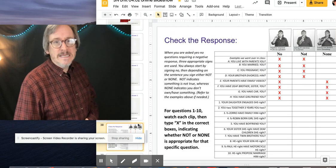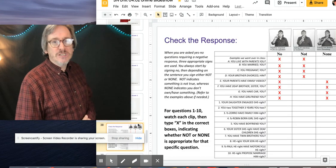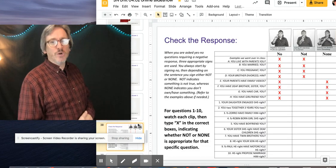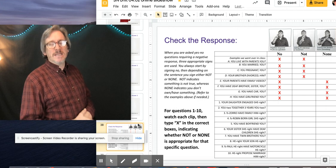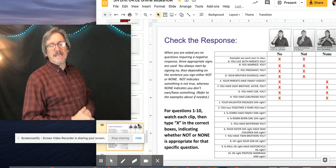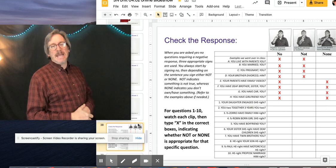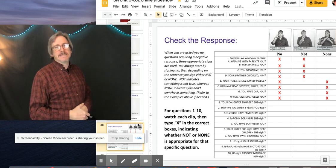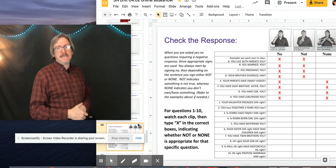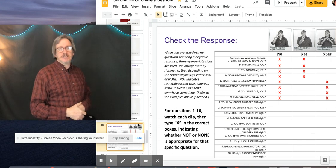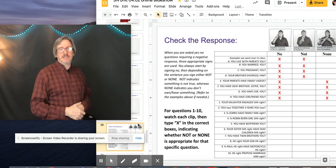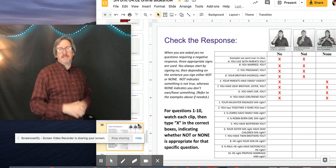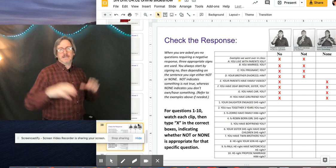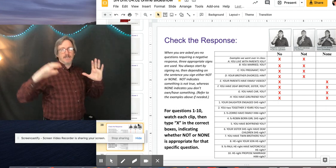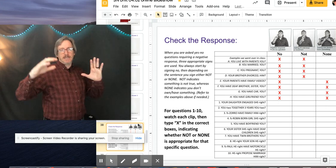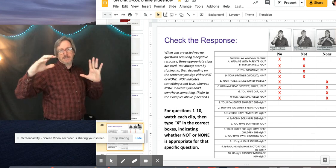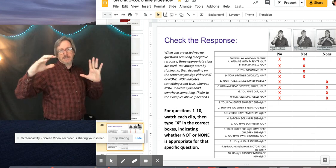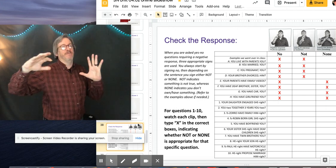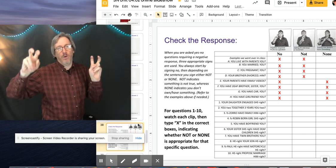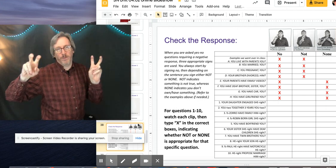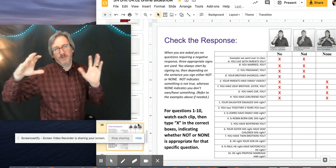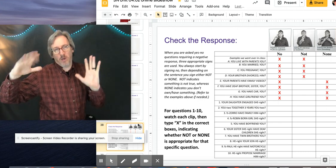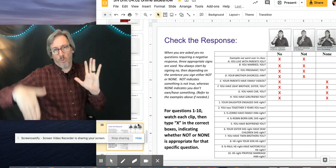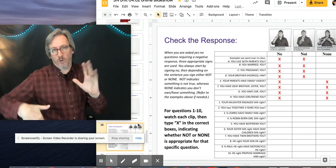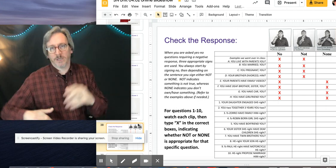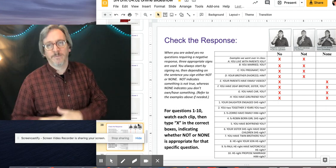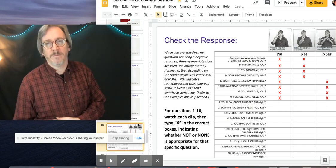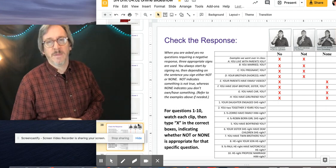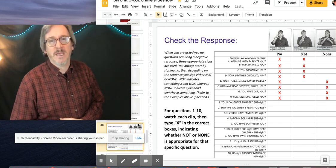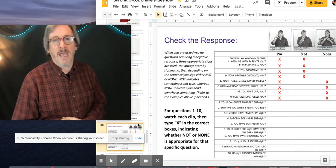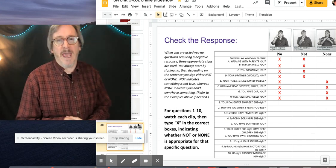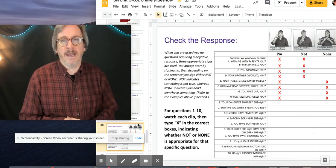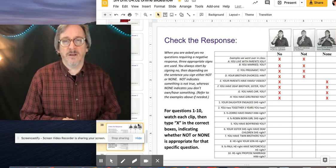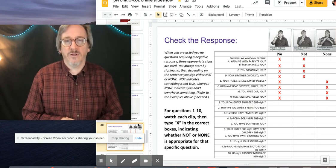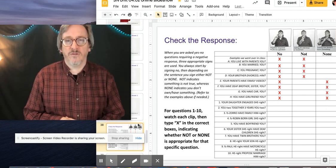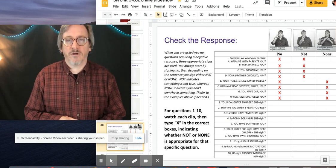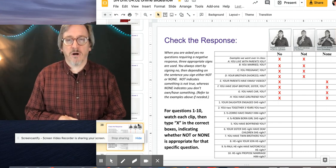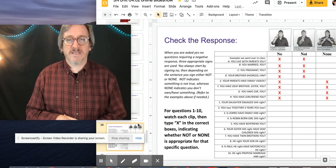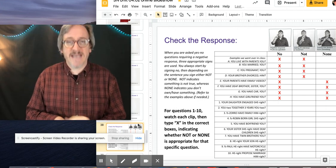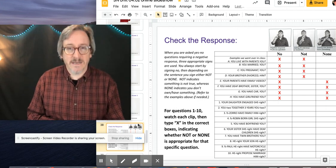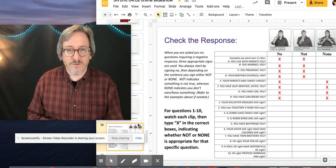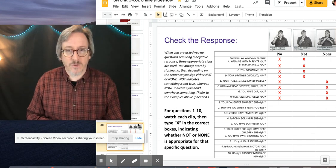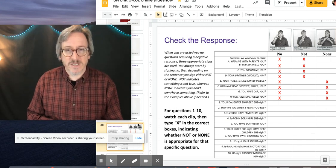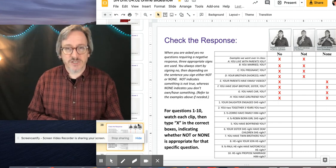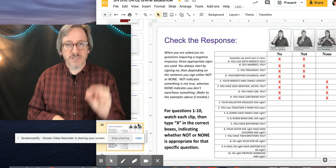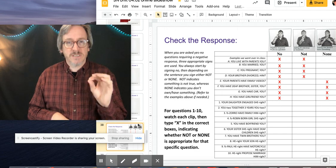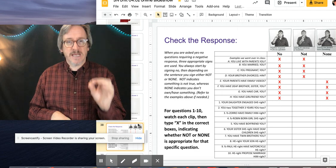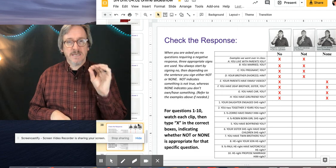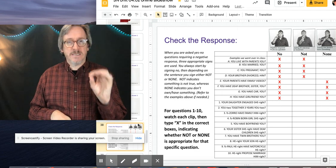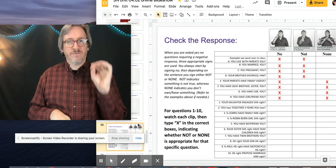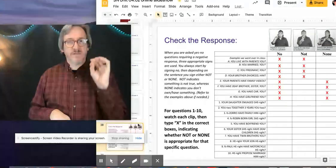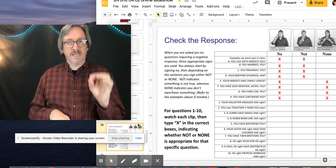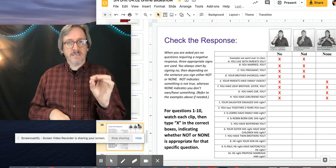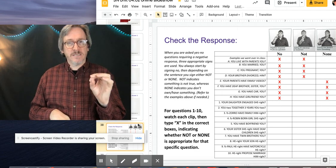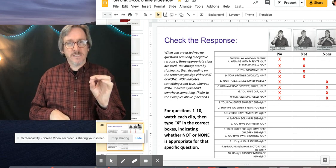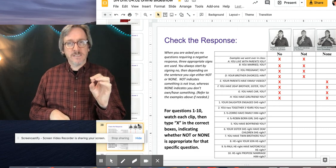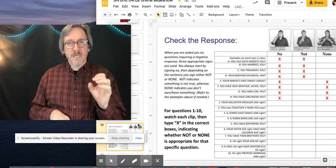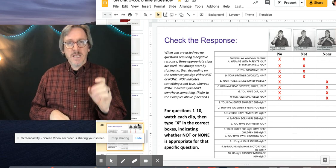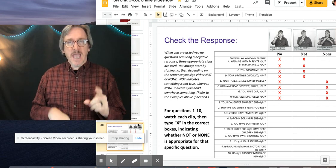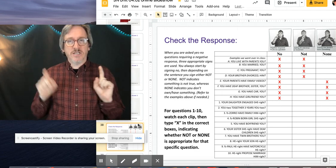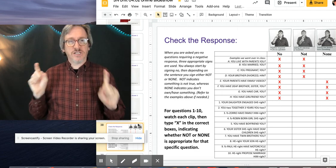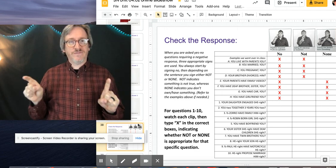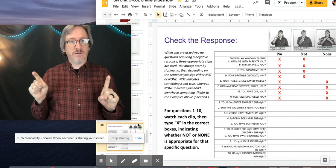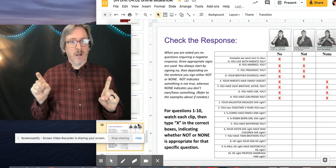So the next section is what would be the homework. And there are 10 different questions, 10 different sentences,